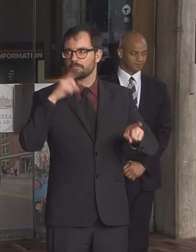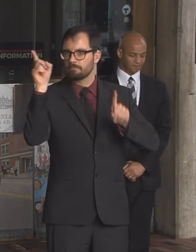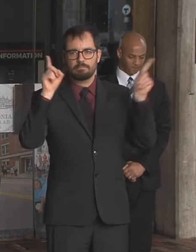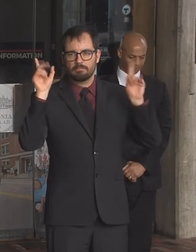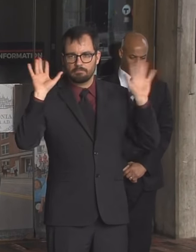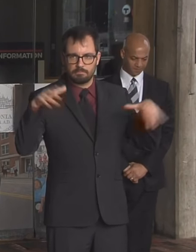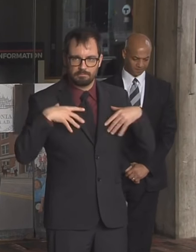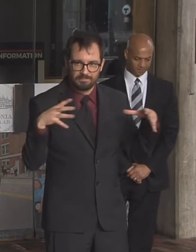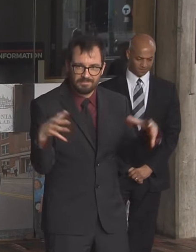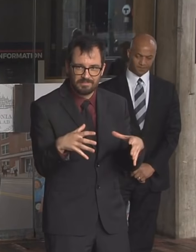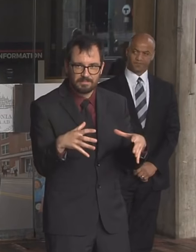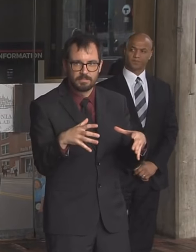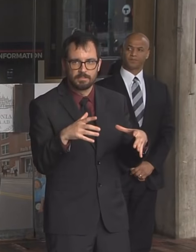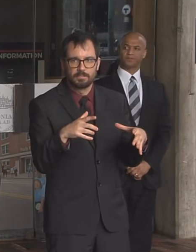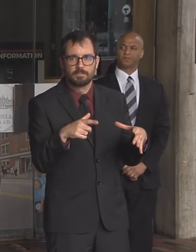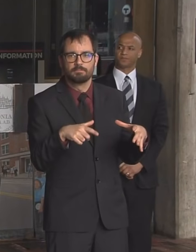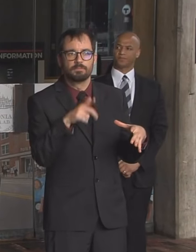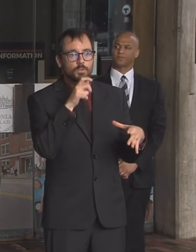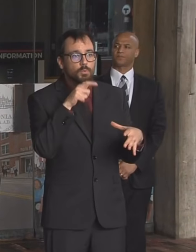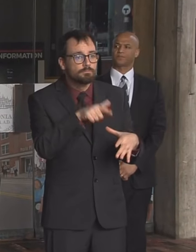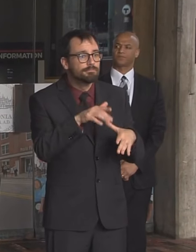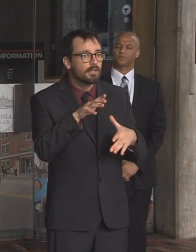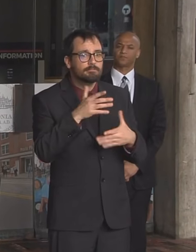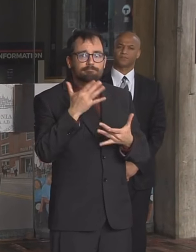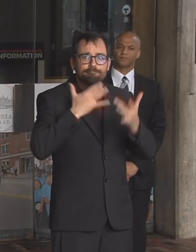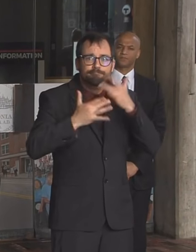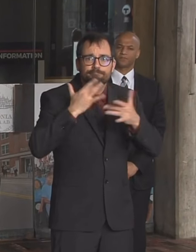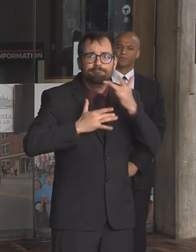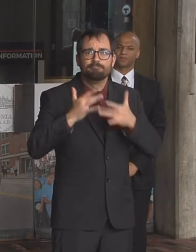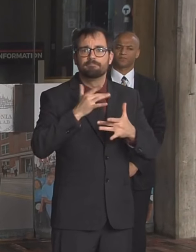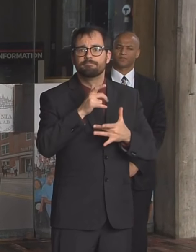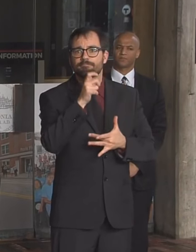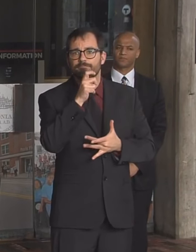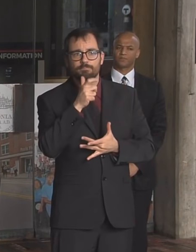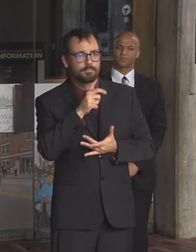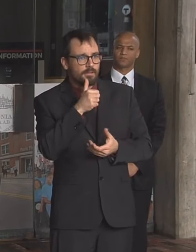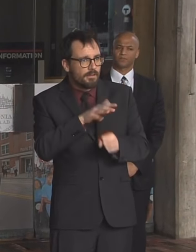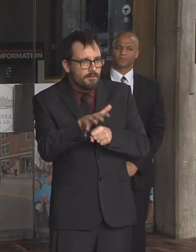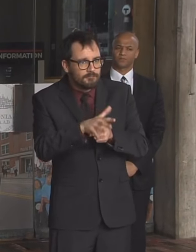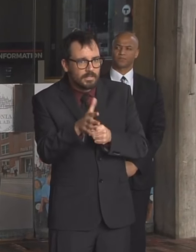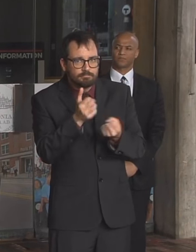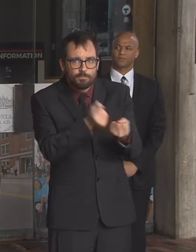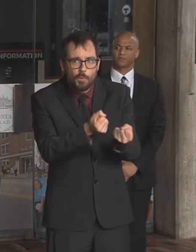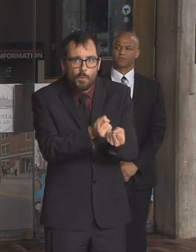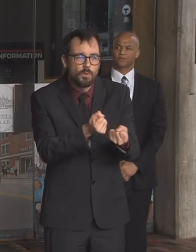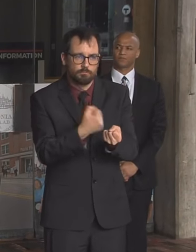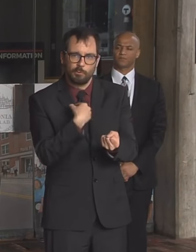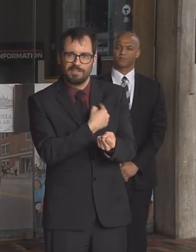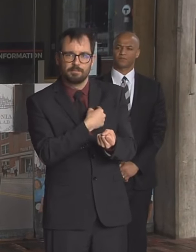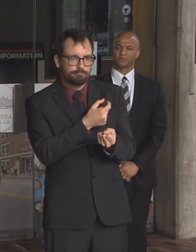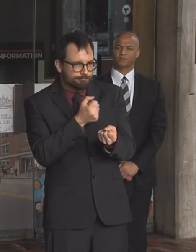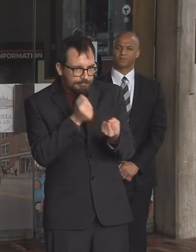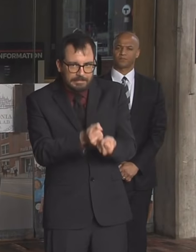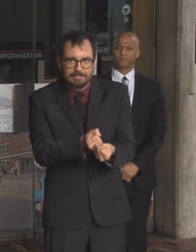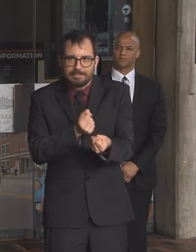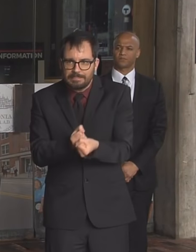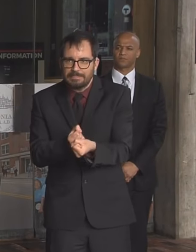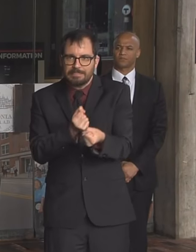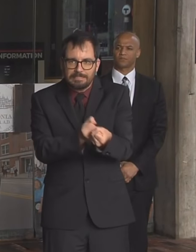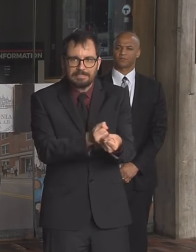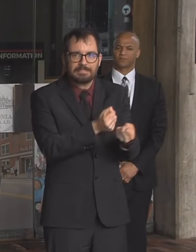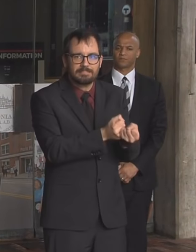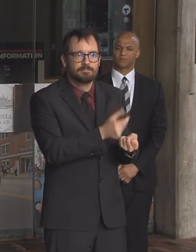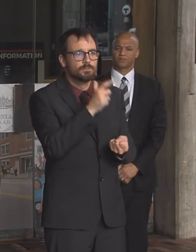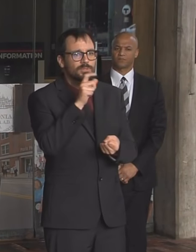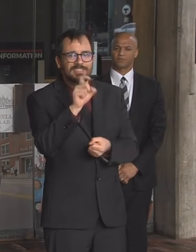low-income families have the supplies they need we're making sure that the seniors in our community have everything they need when i say everything whether it's food or medicine